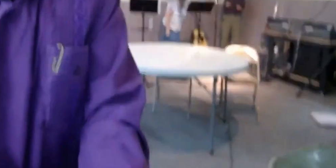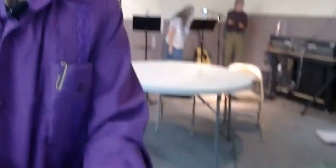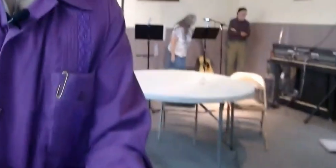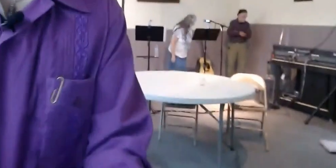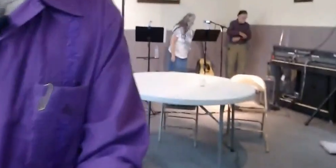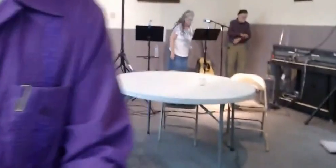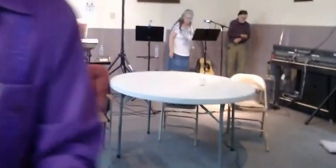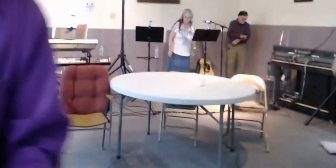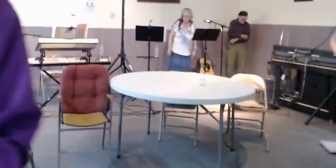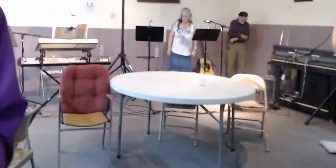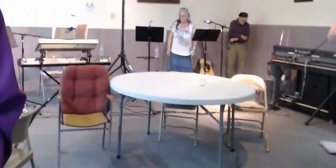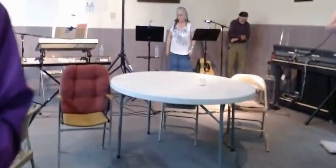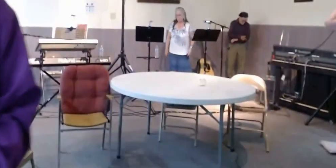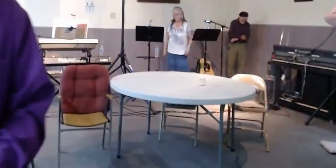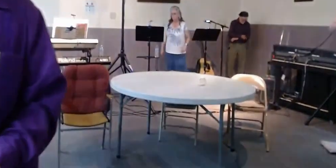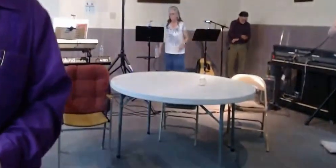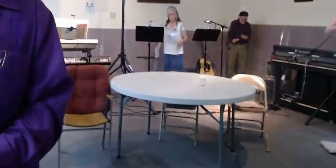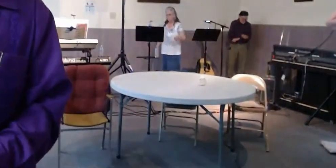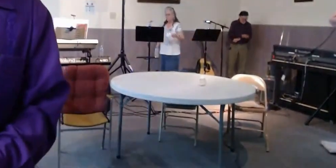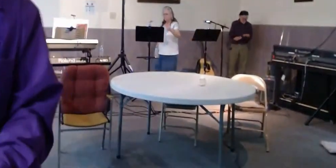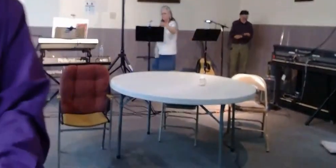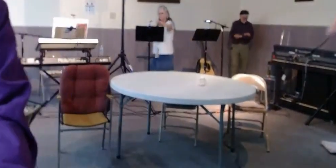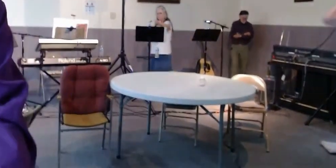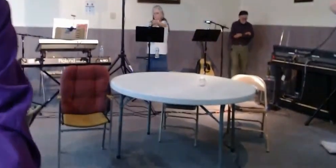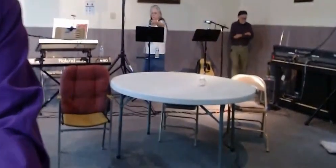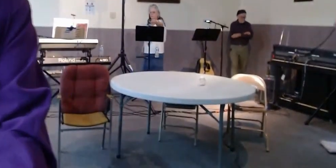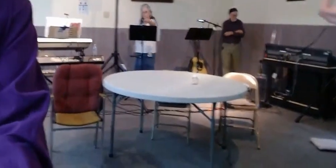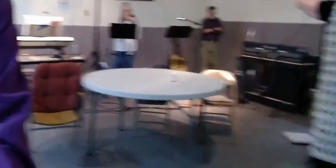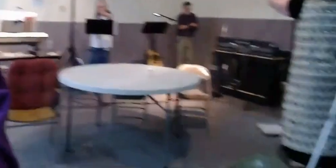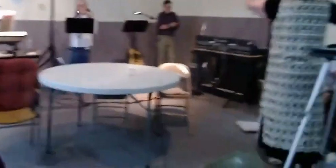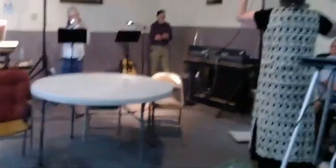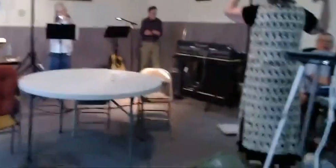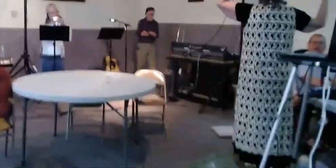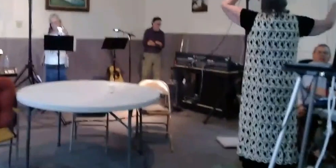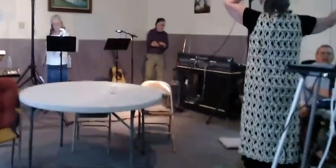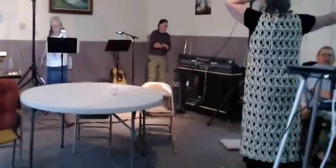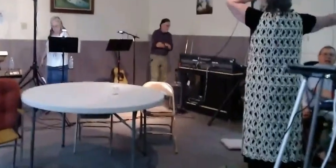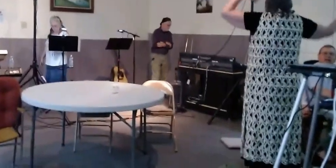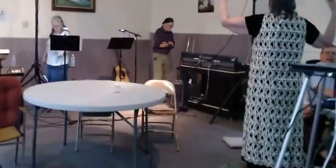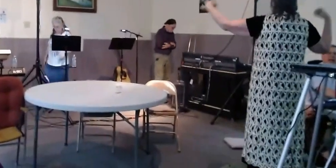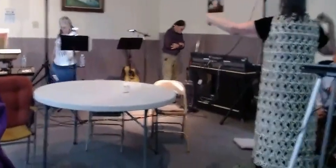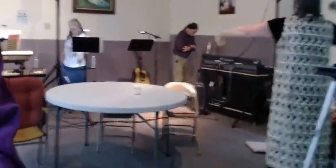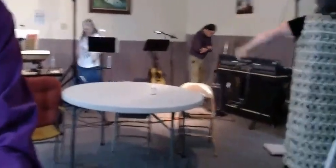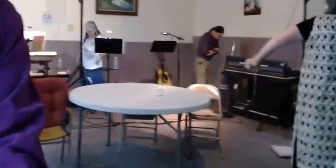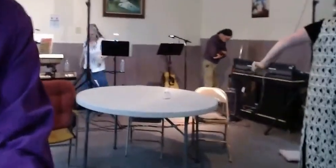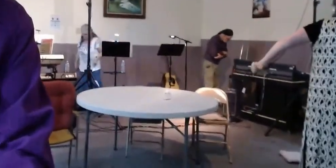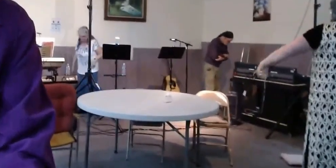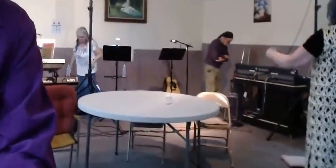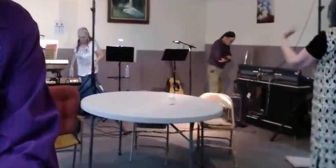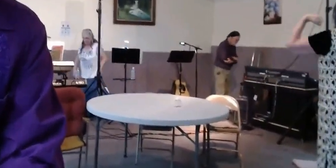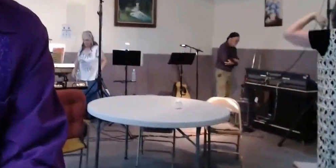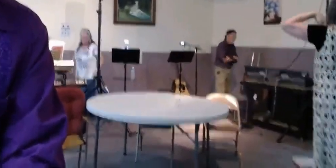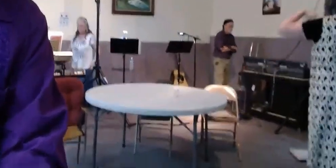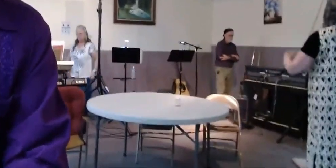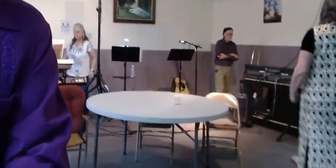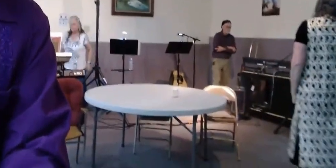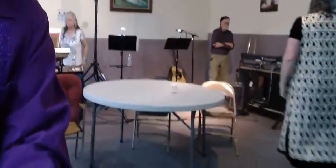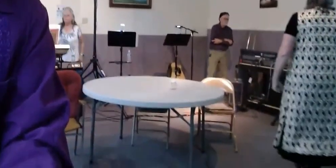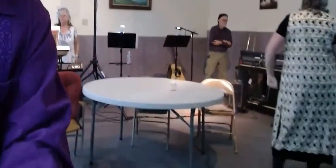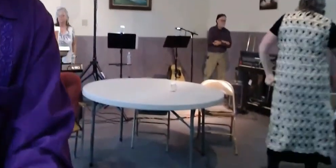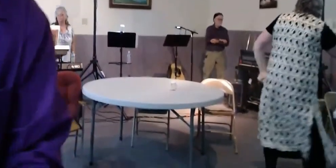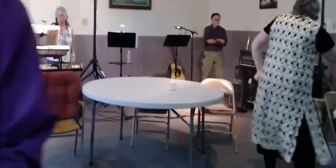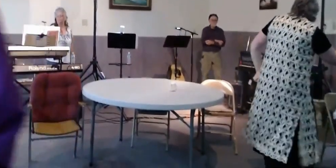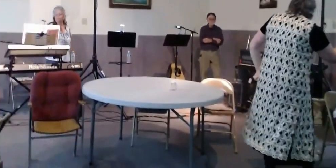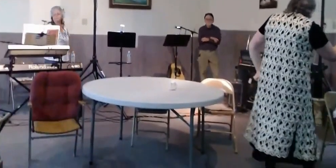Okay, so we're going